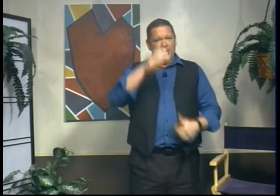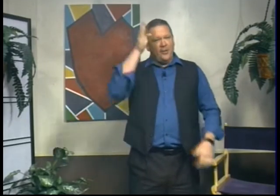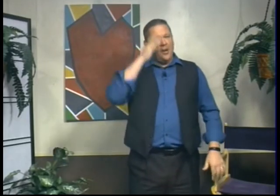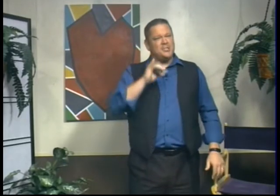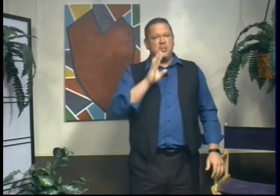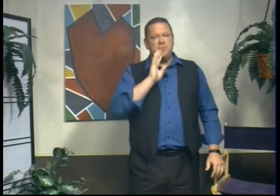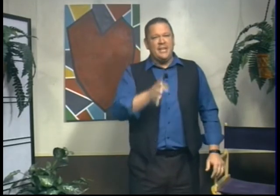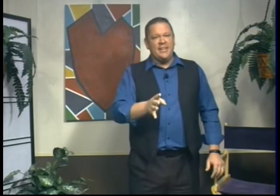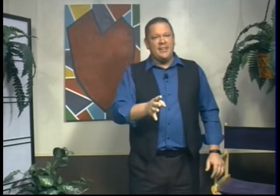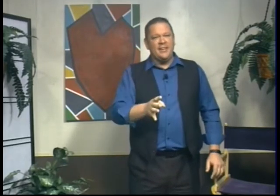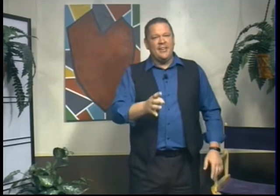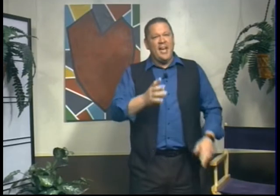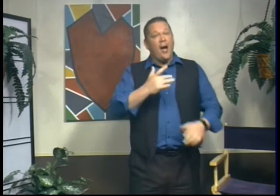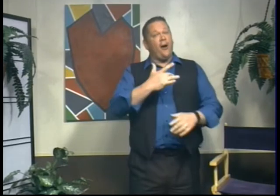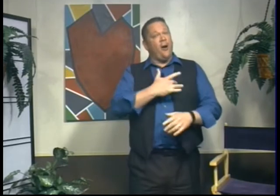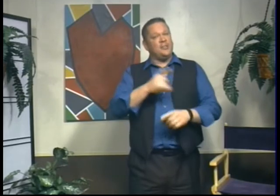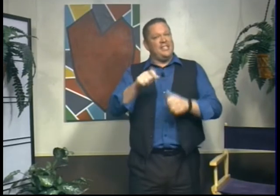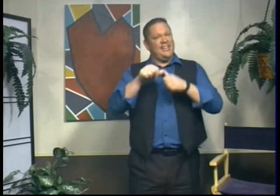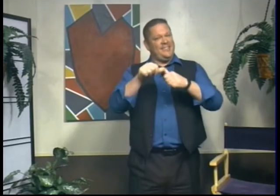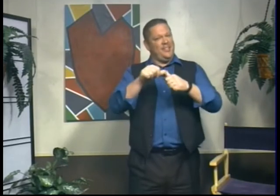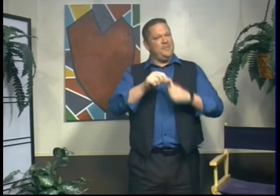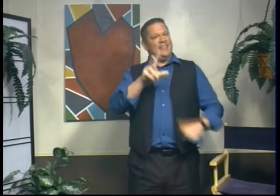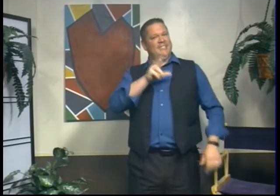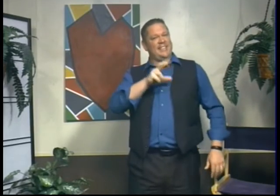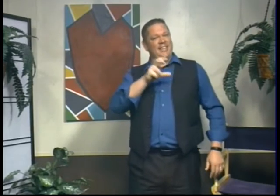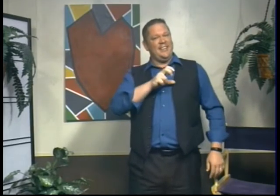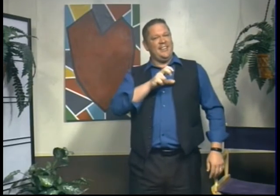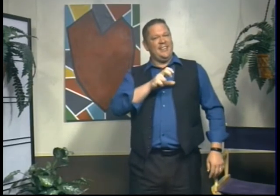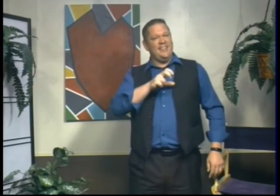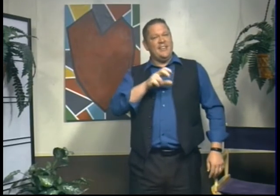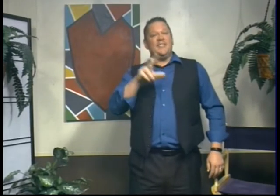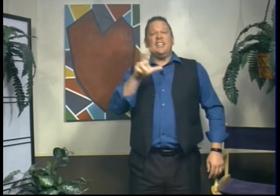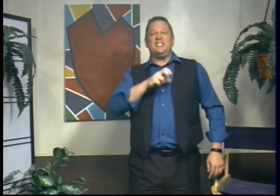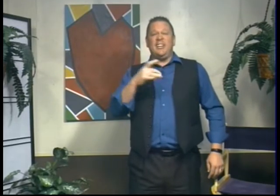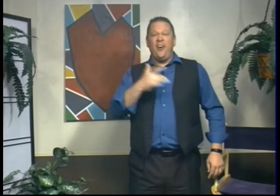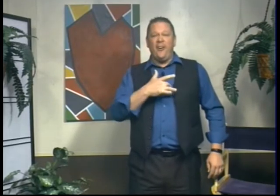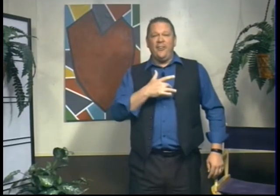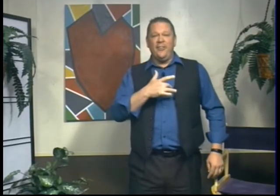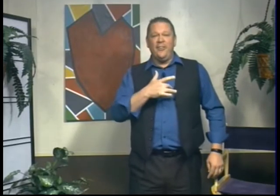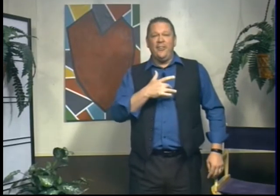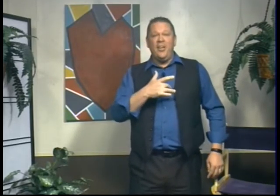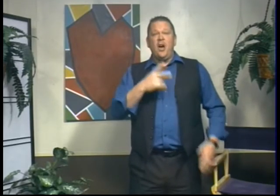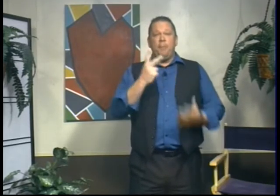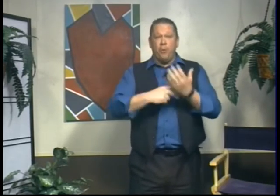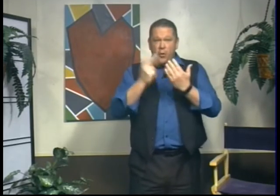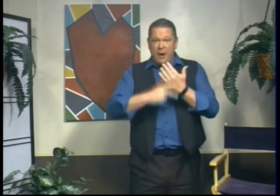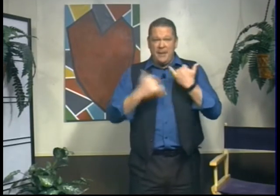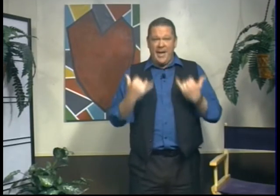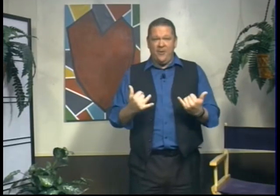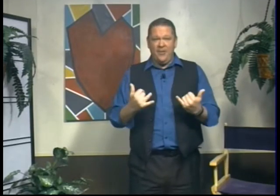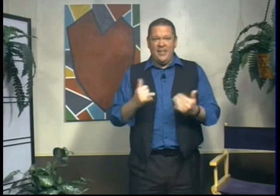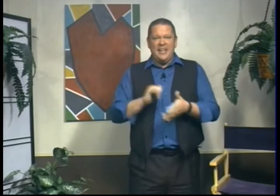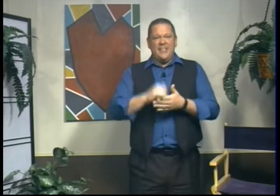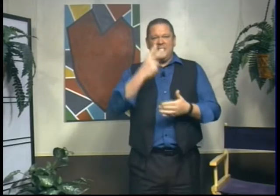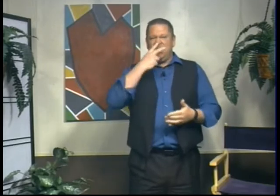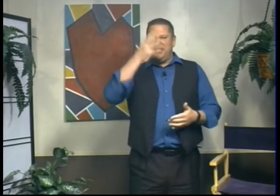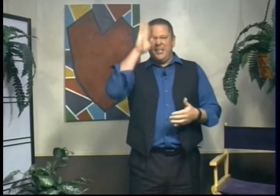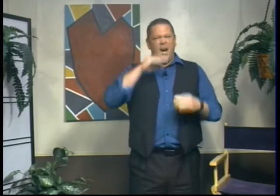God's still speaking. Our hearts need to continue to be listening. The Listening Heart, a program now that's going to see God